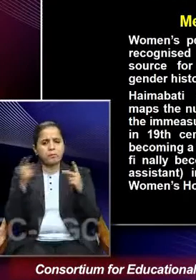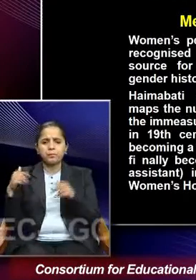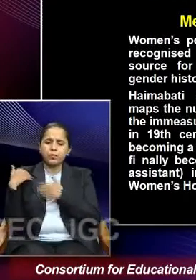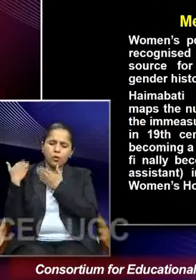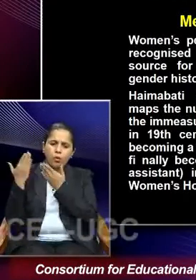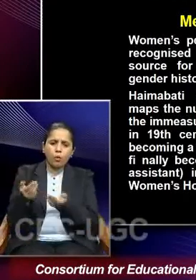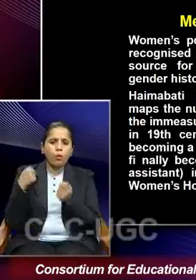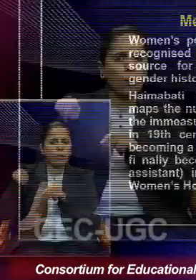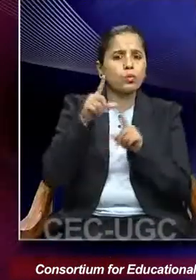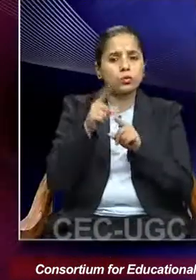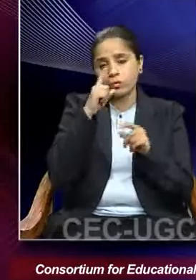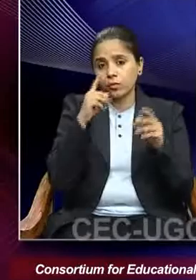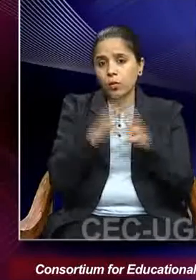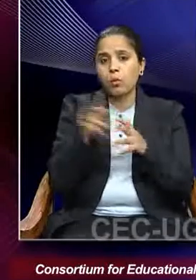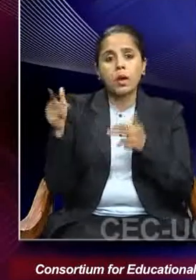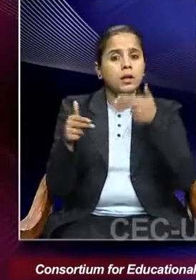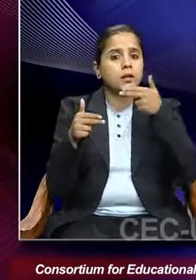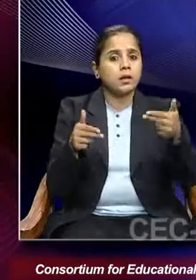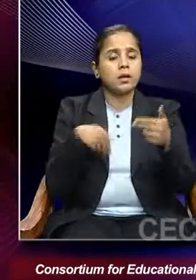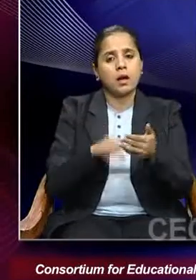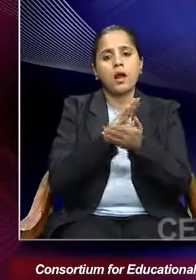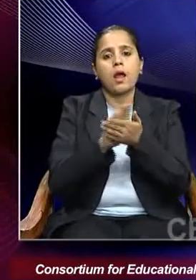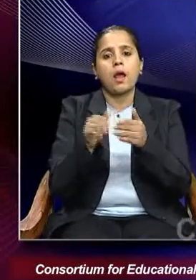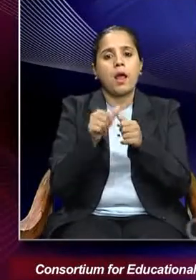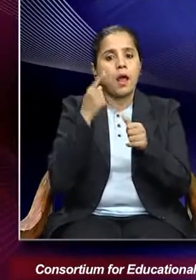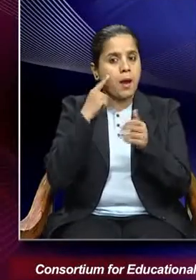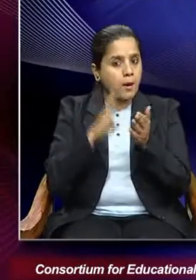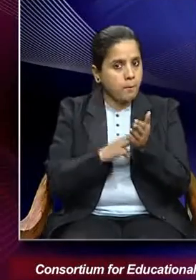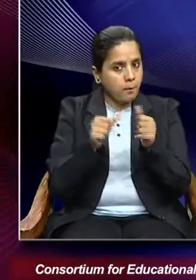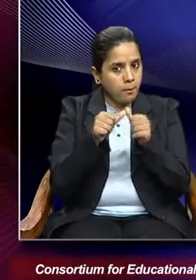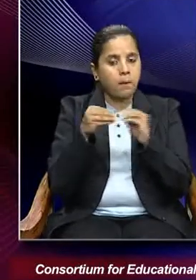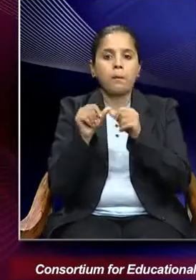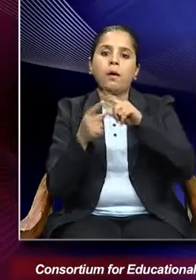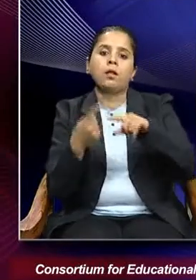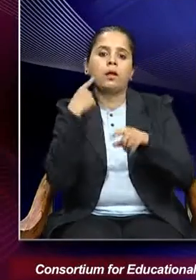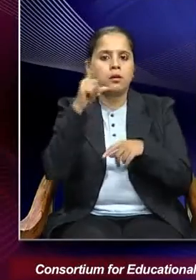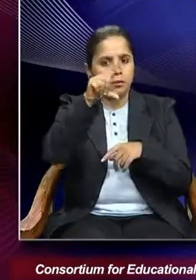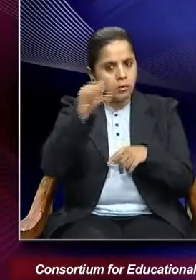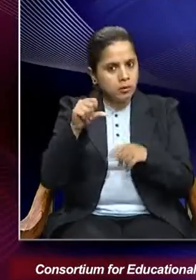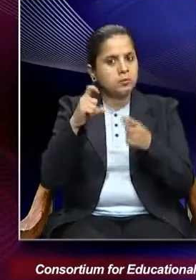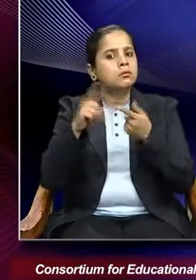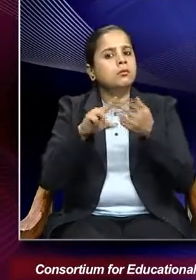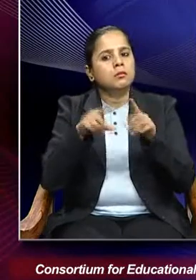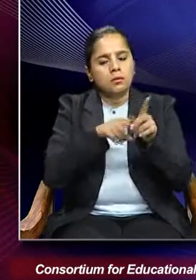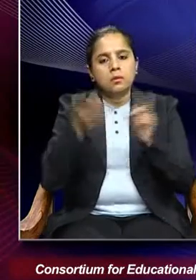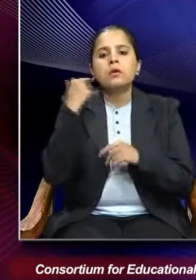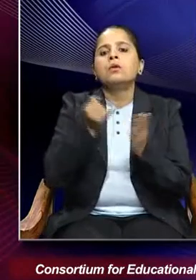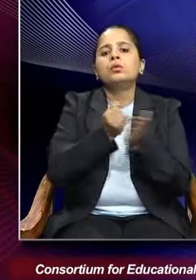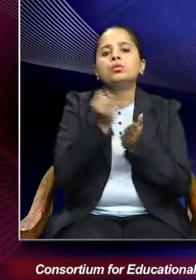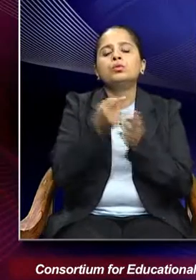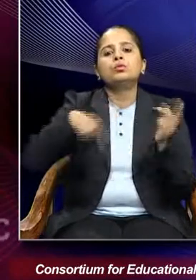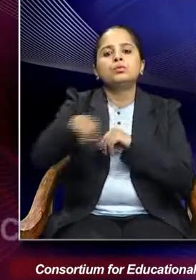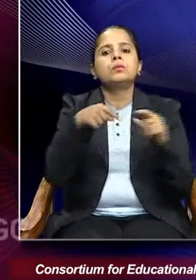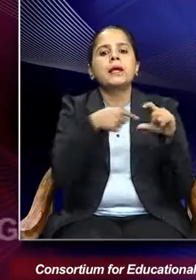of a woman named Haima Bhatti Sen in 19th century rural East Bengal